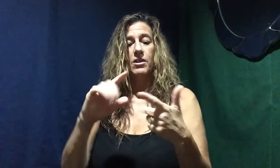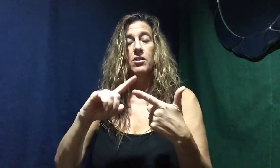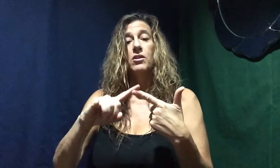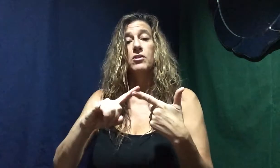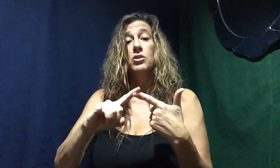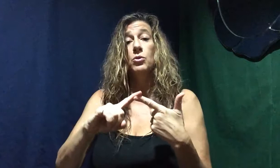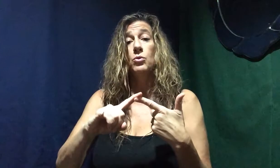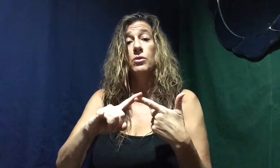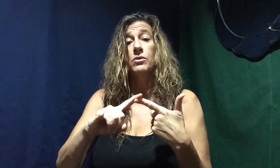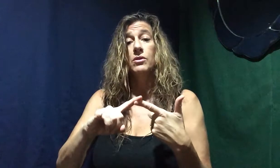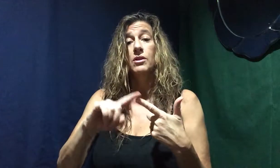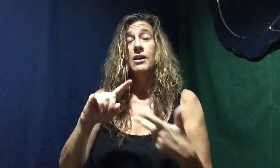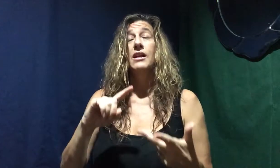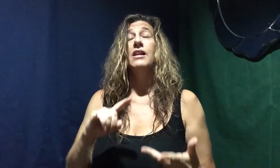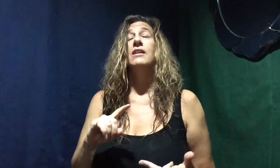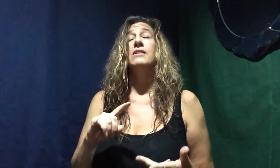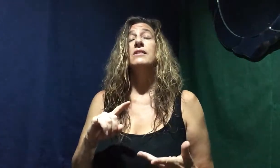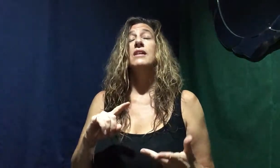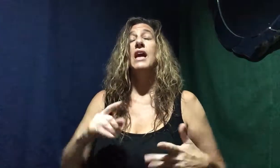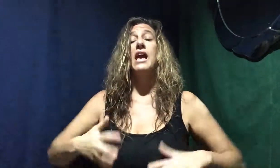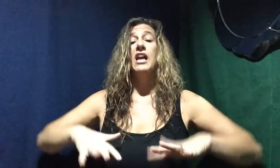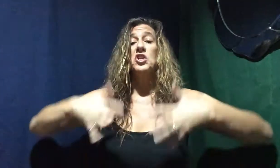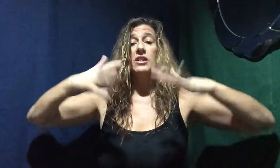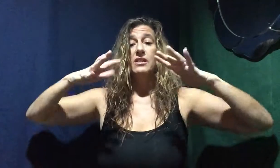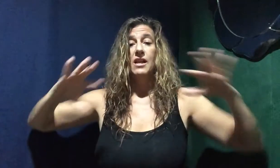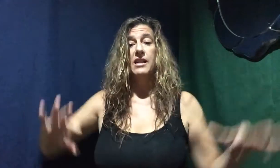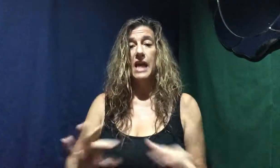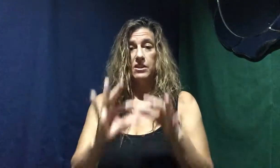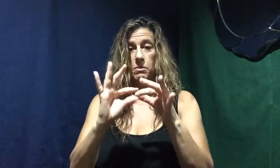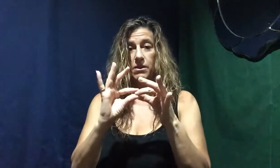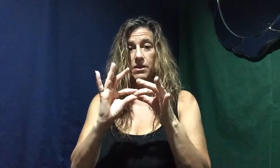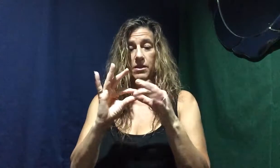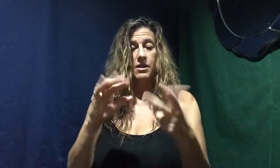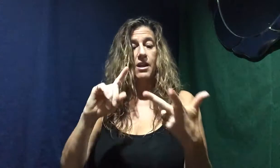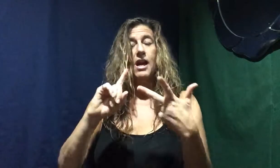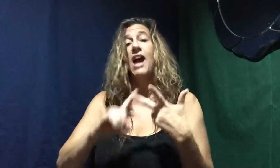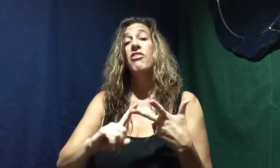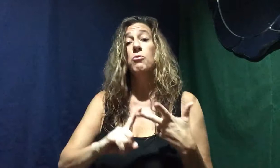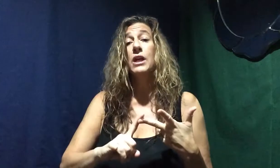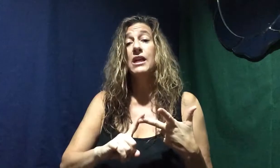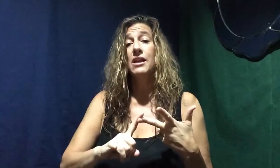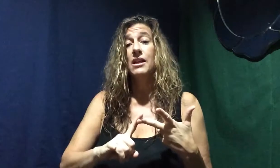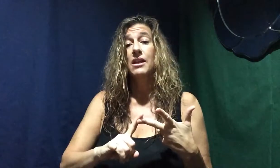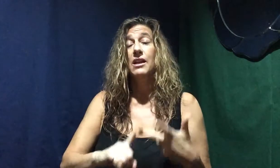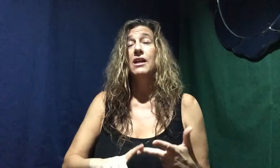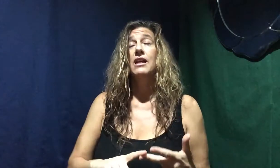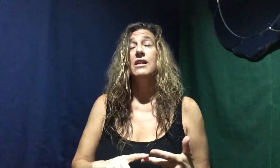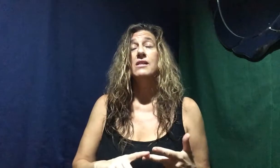Two is anxious attachment. And three is